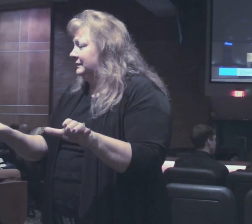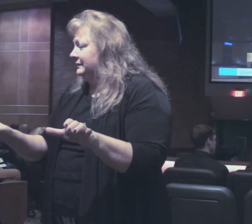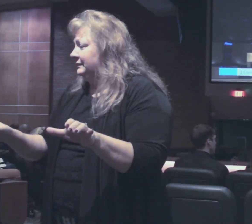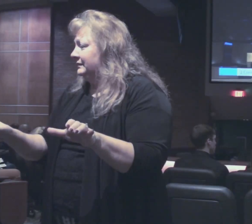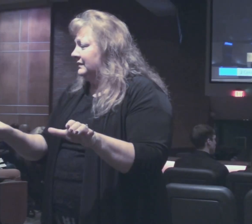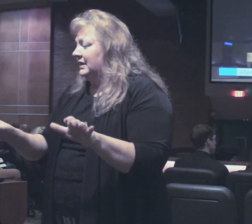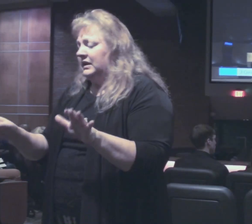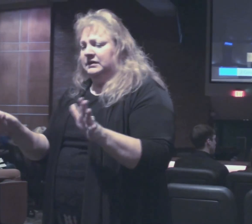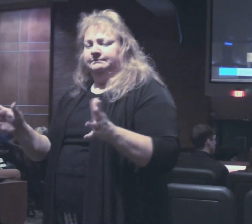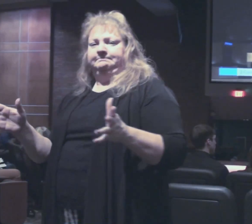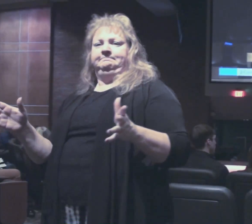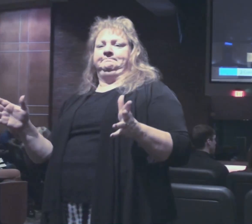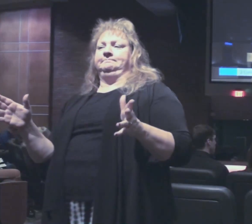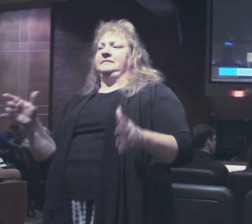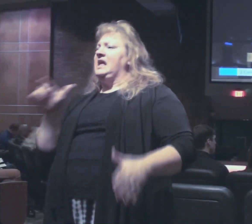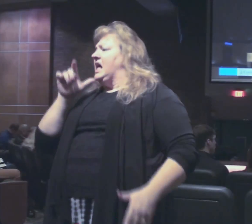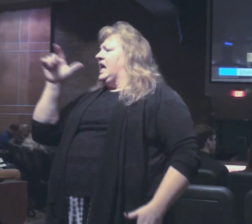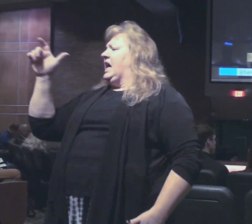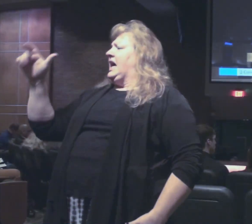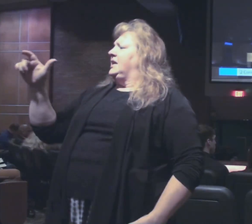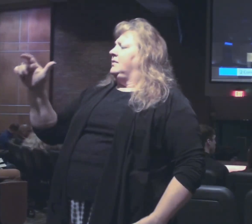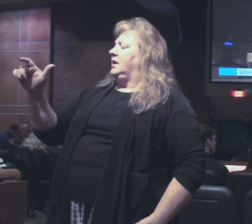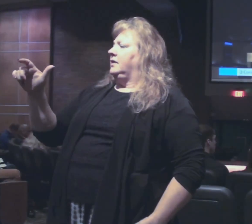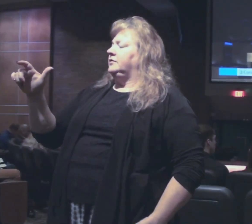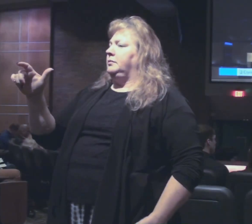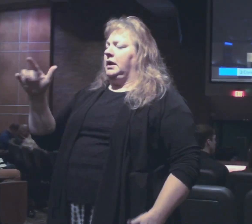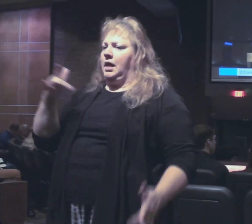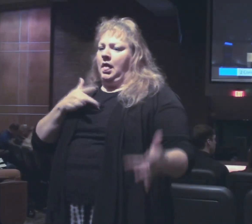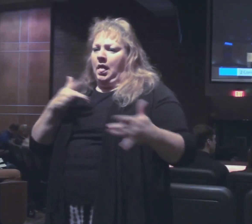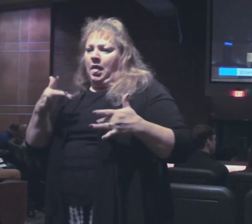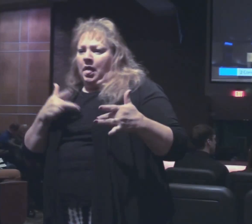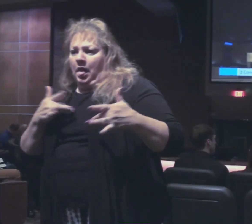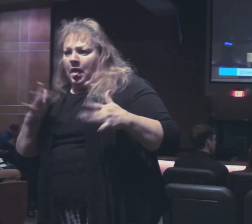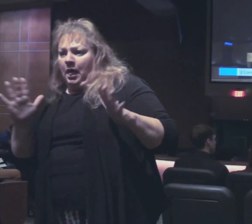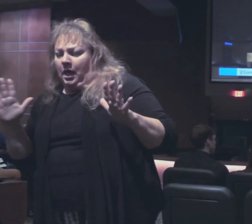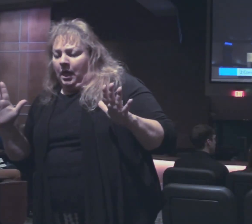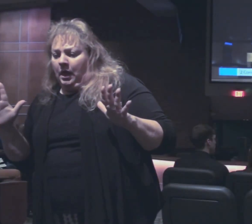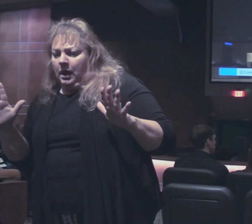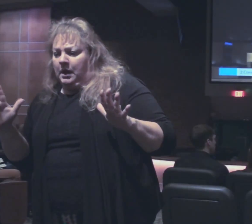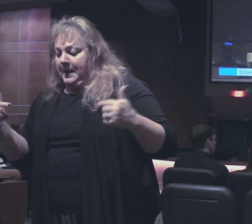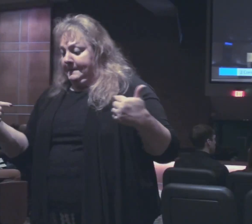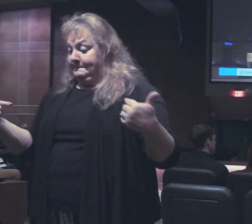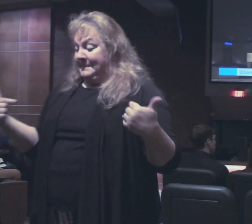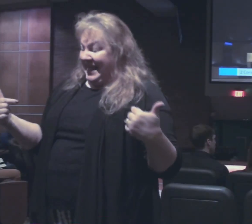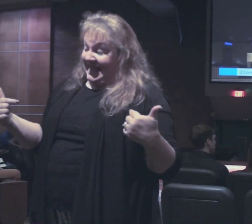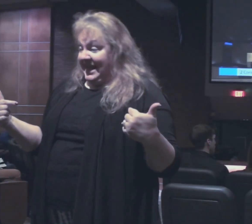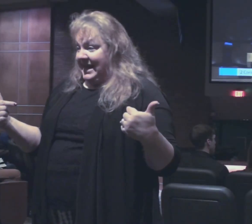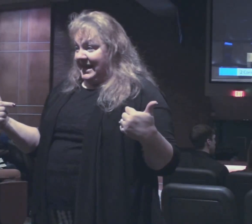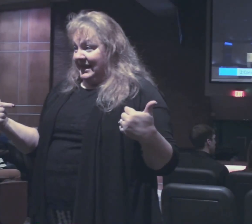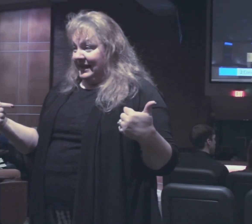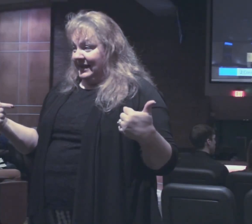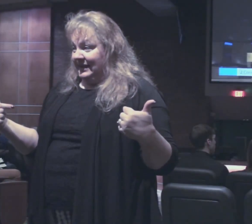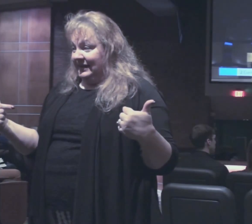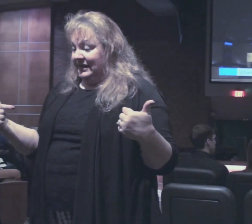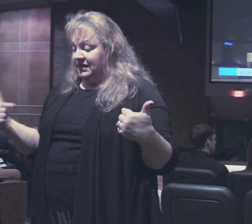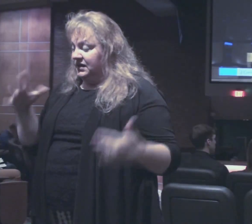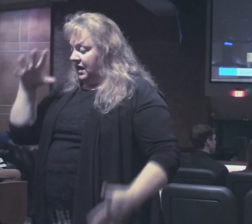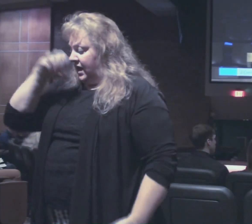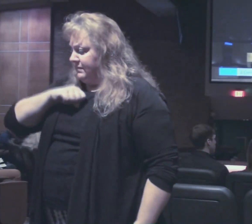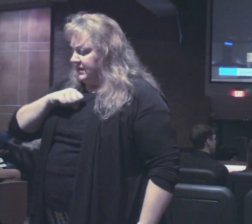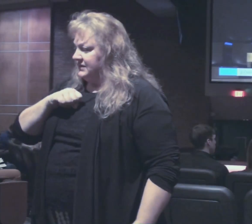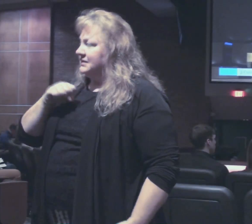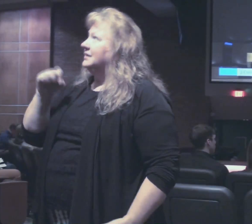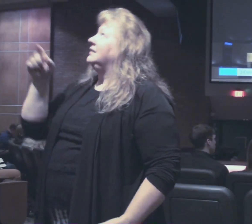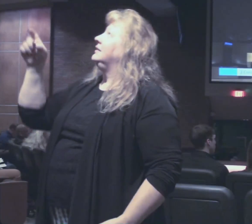I mean I don't have to be so concerned about me that I miss the